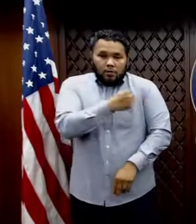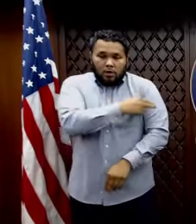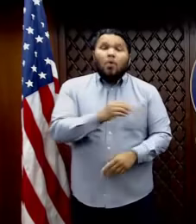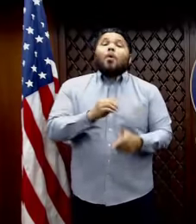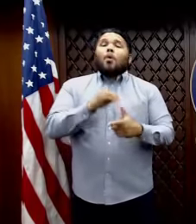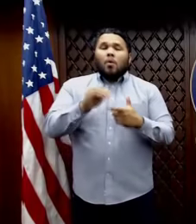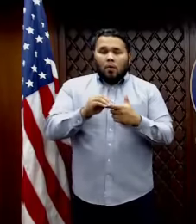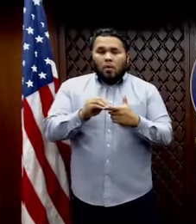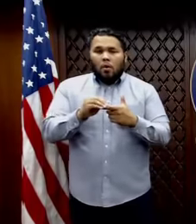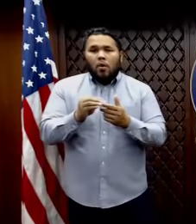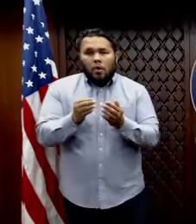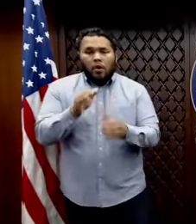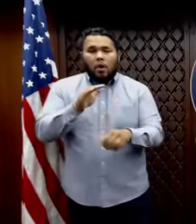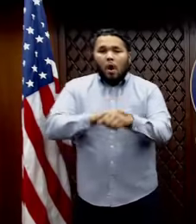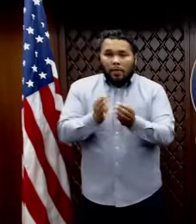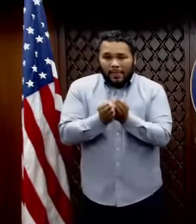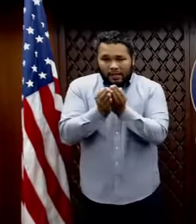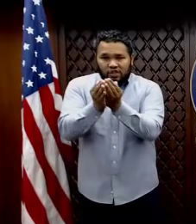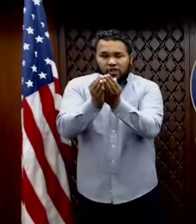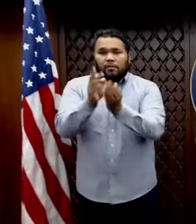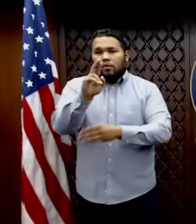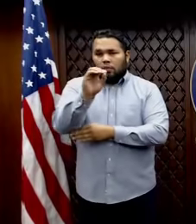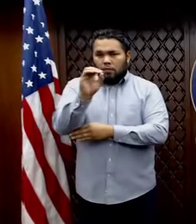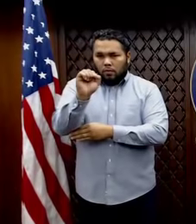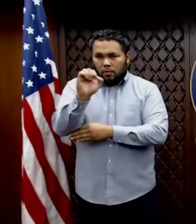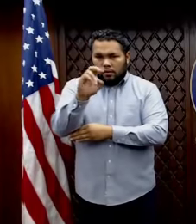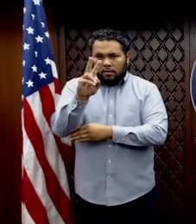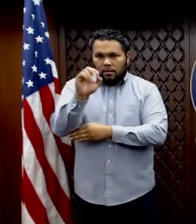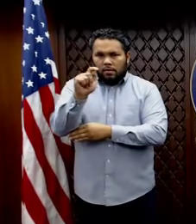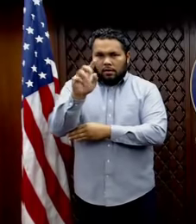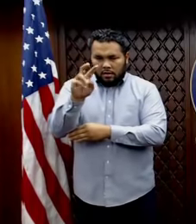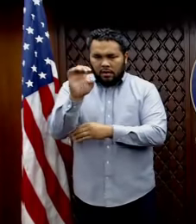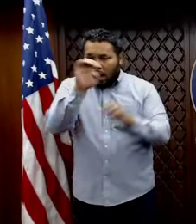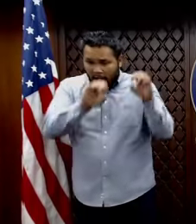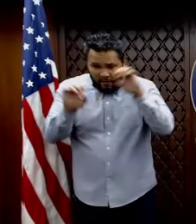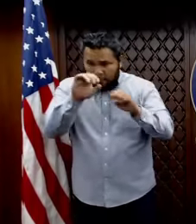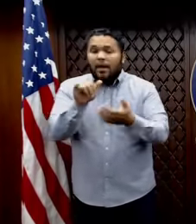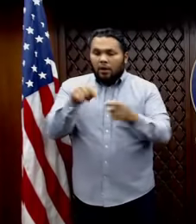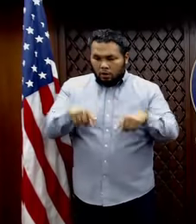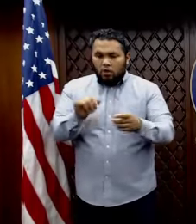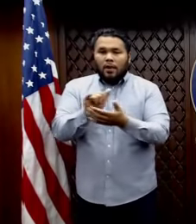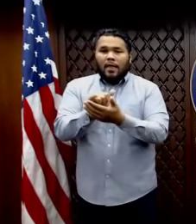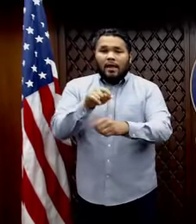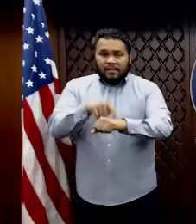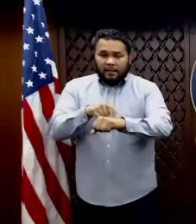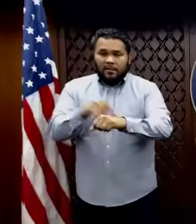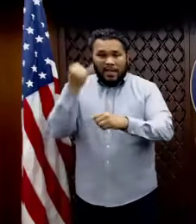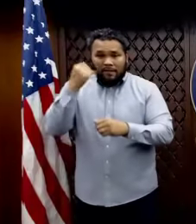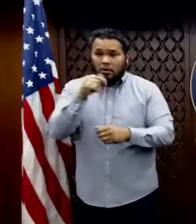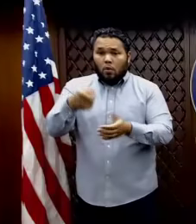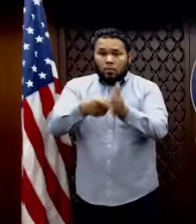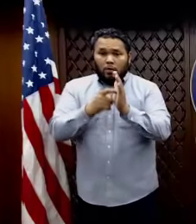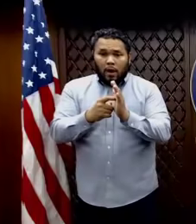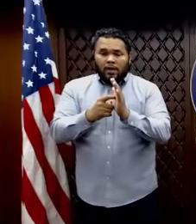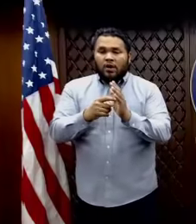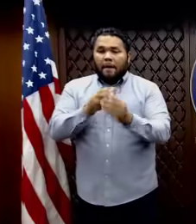Roosevelt by their medical personnel. Uh, they're evaluated at that time and then they're immediately, um, if they don't require medical intervention,